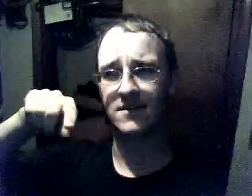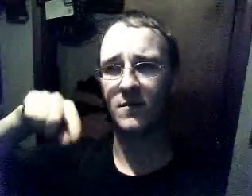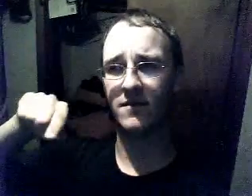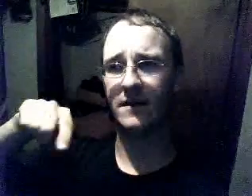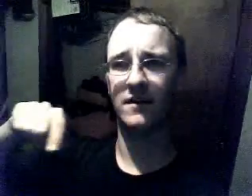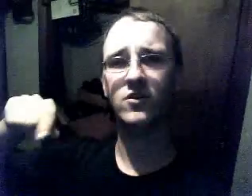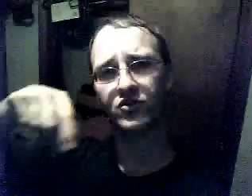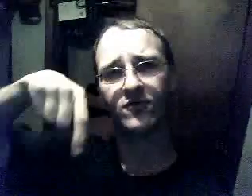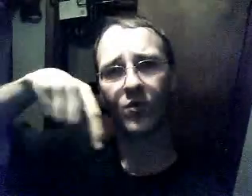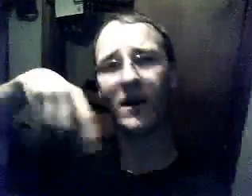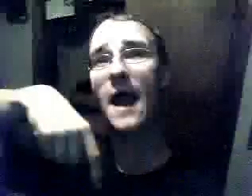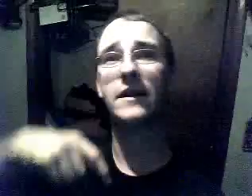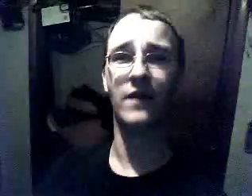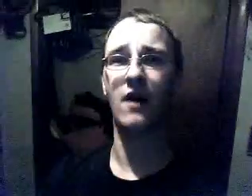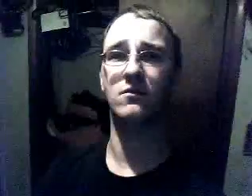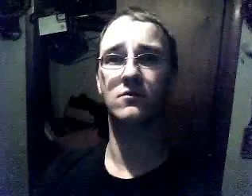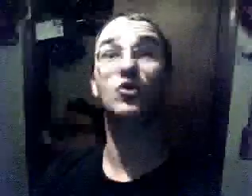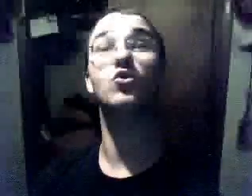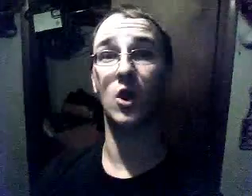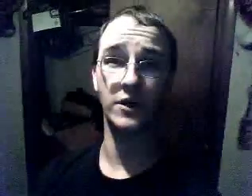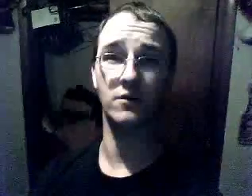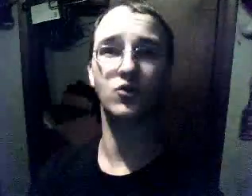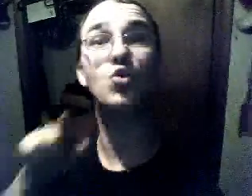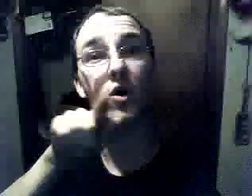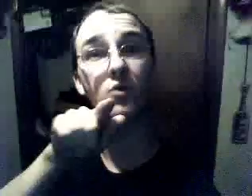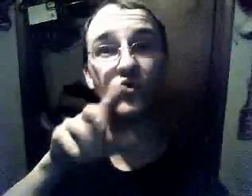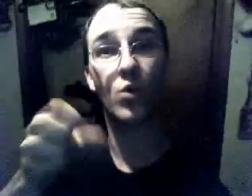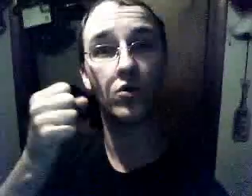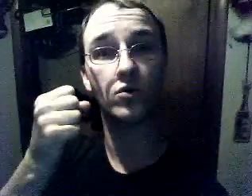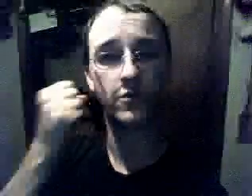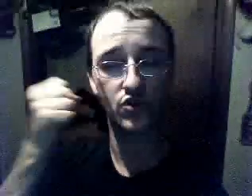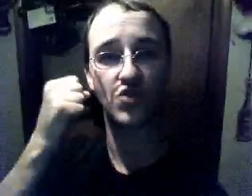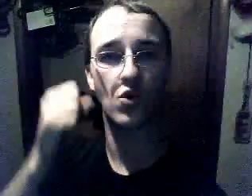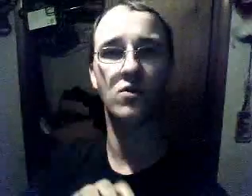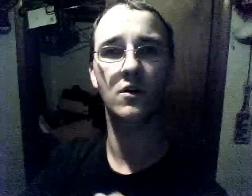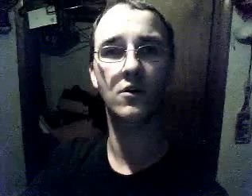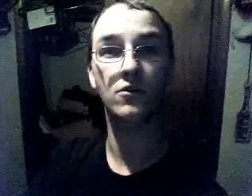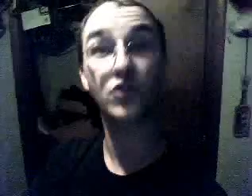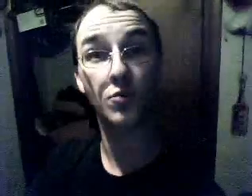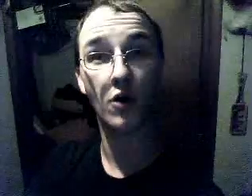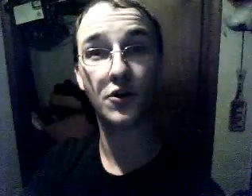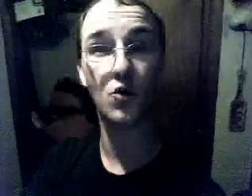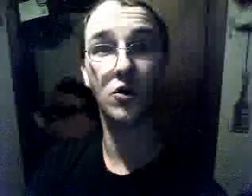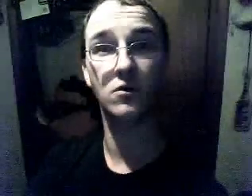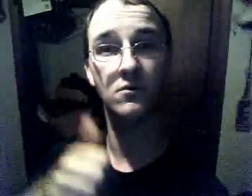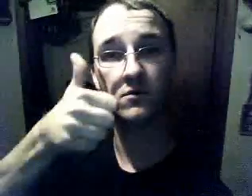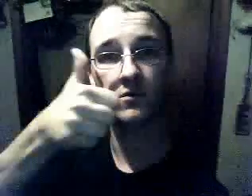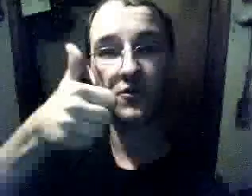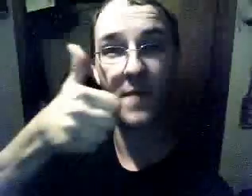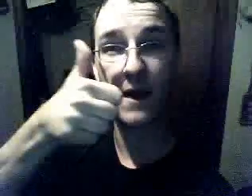zombie thing. Your Civil War happened here now. Google will own you. Google owns the world. Your soul. You belong to Google. The man